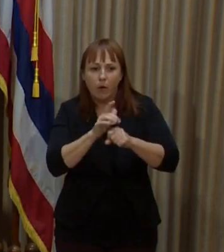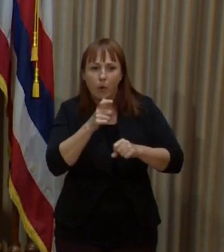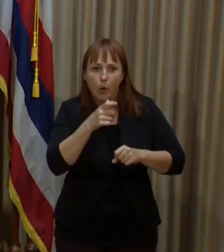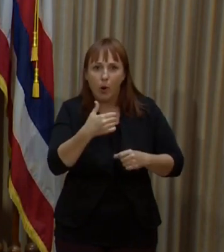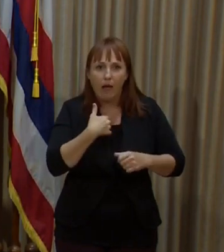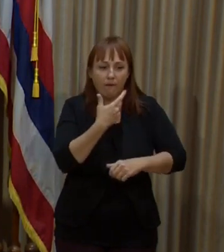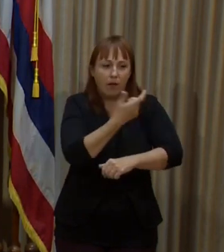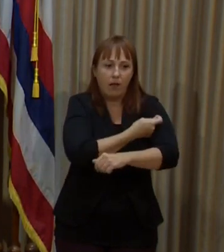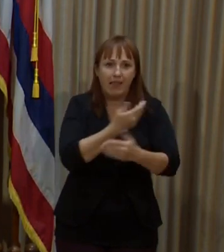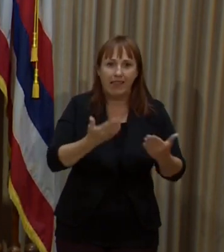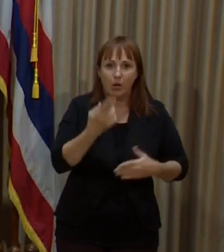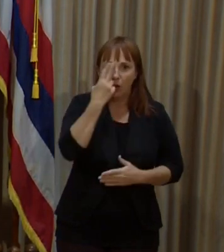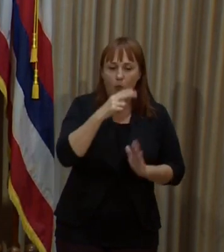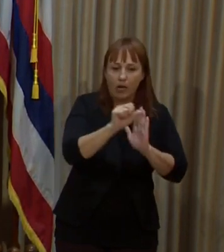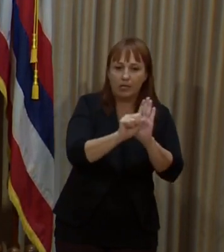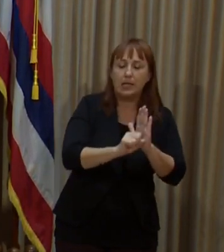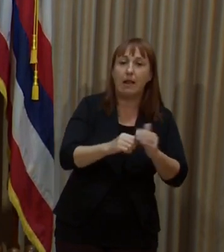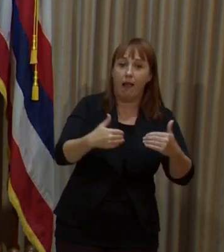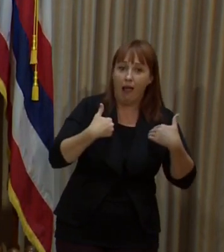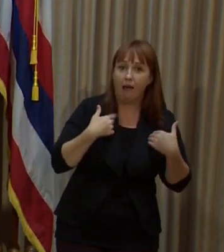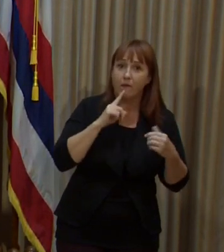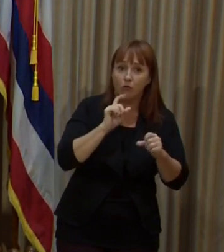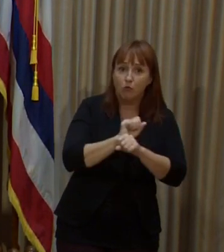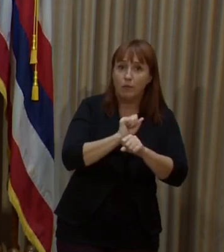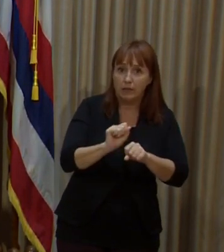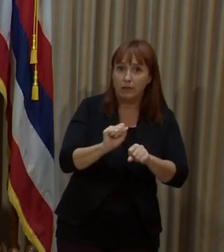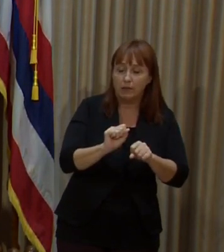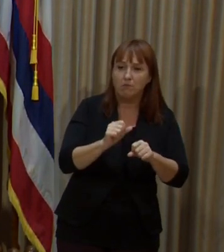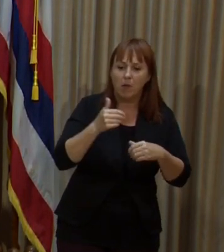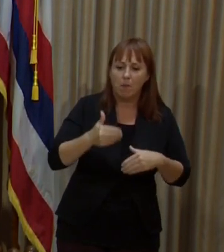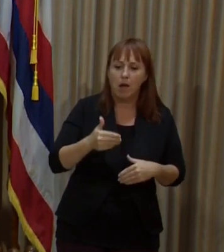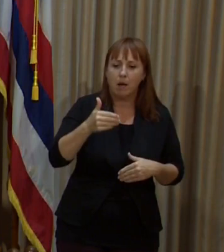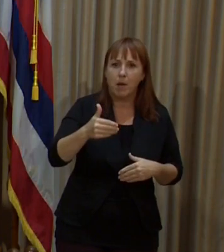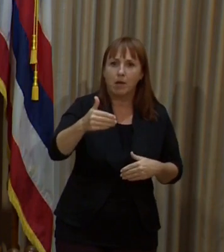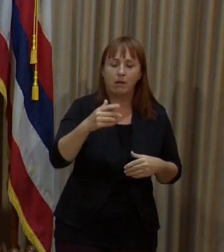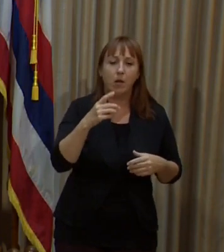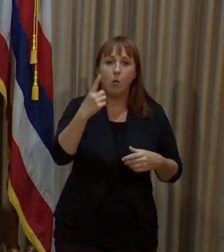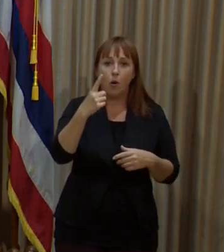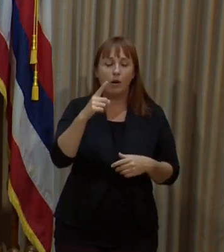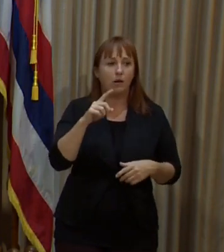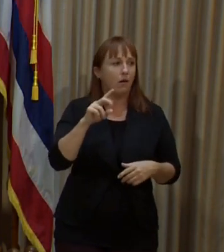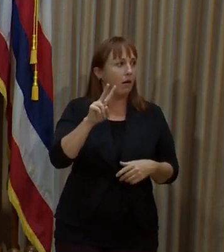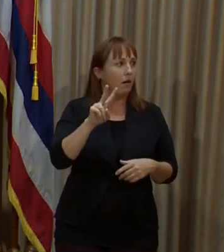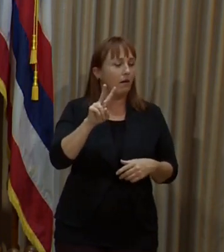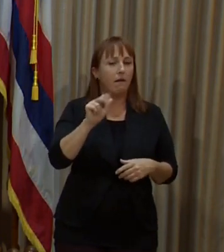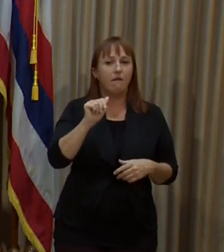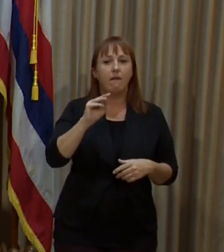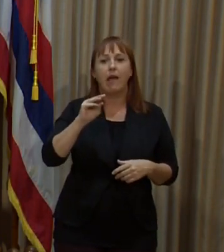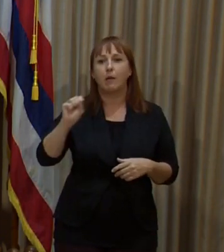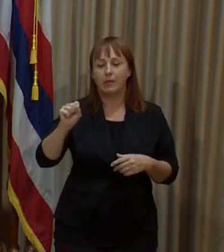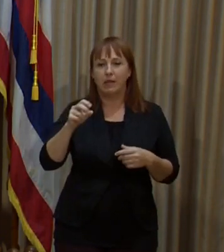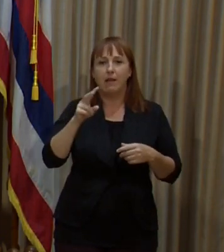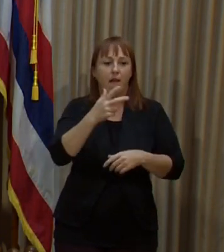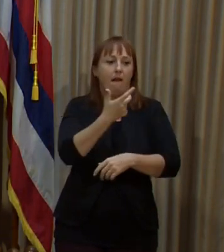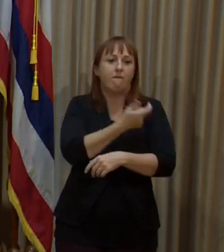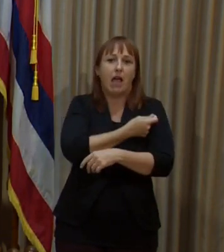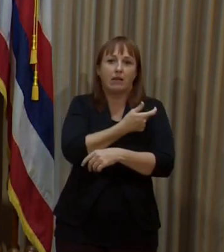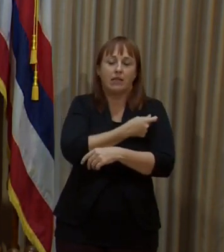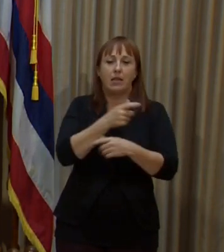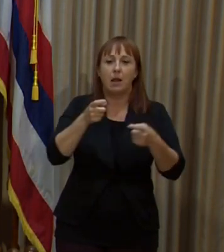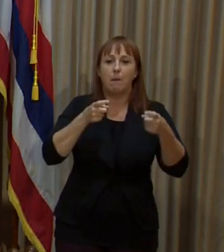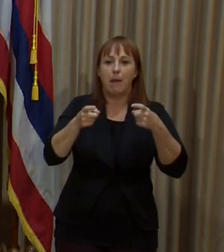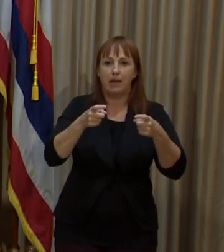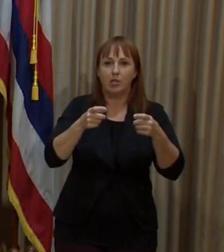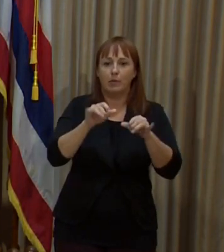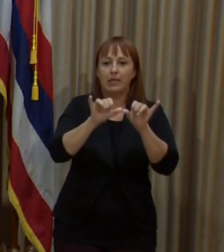vaccinated in Hawaii did, in fact, get vaccinated in Hawaii. One thing is called the VAMS system, the vaccine management system. And the way